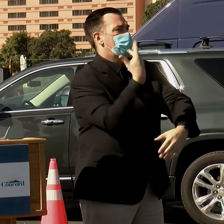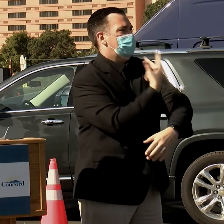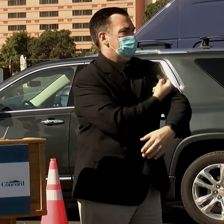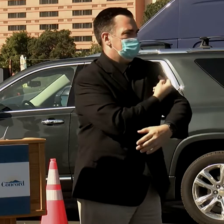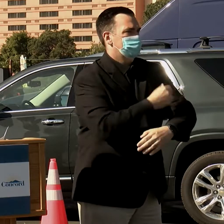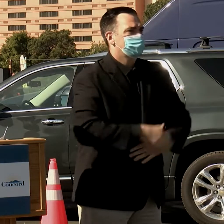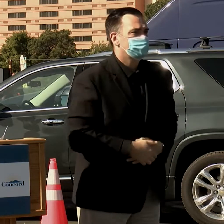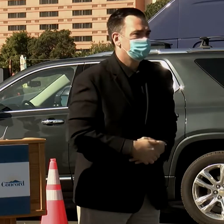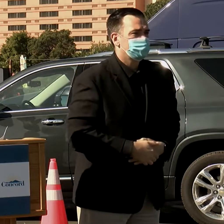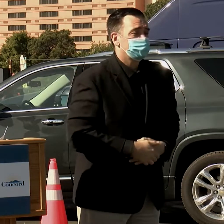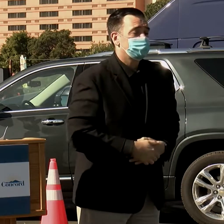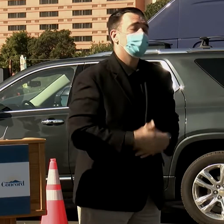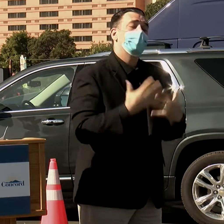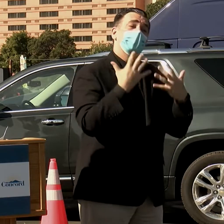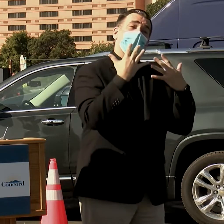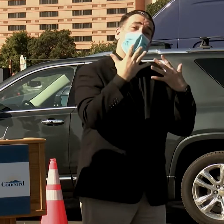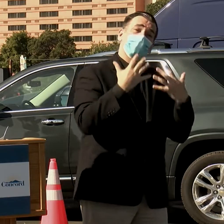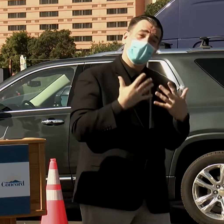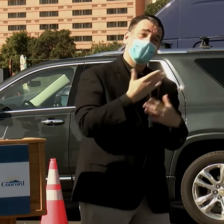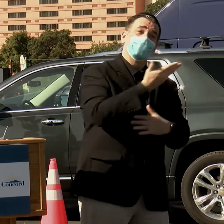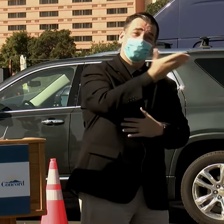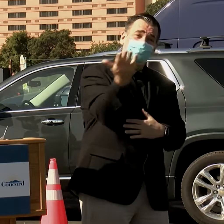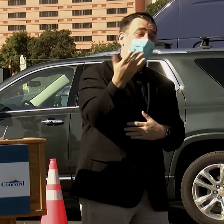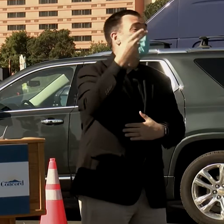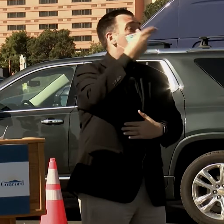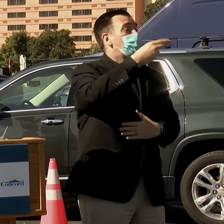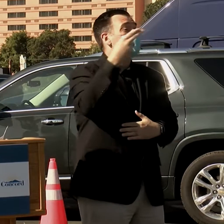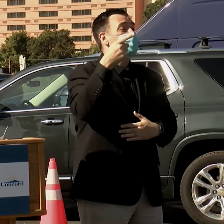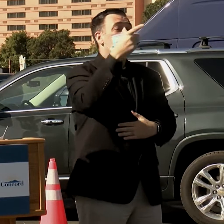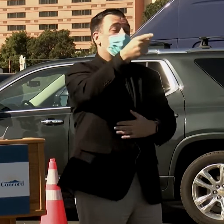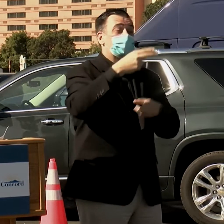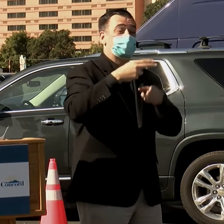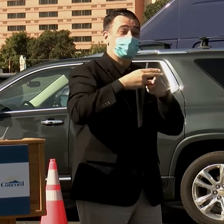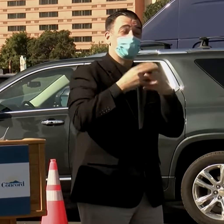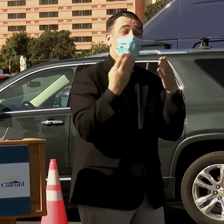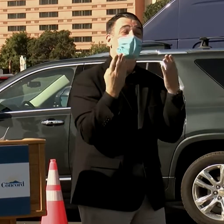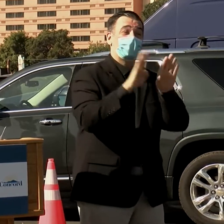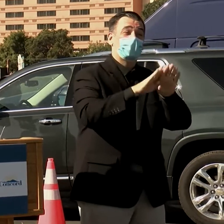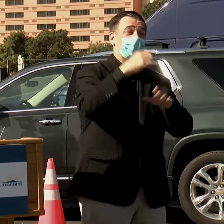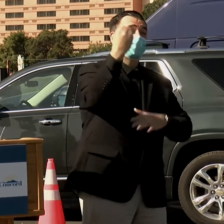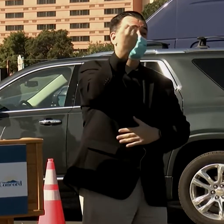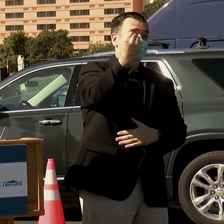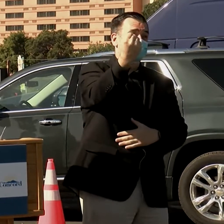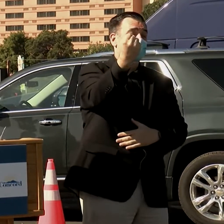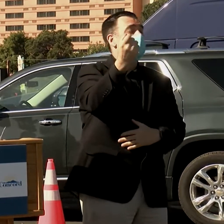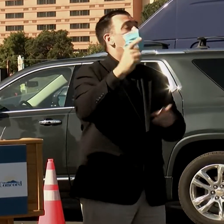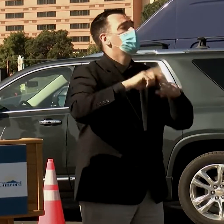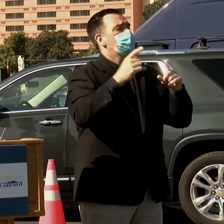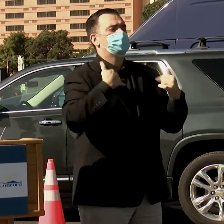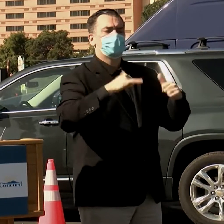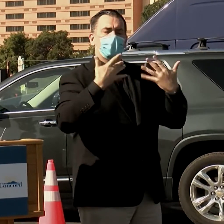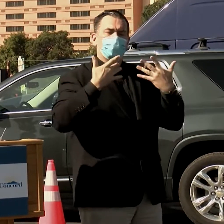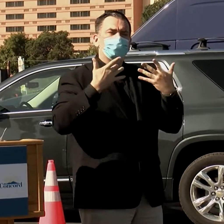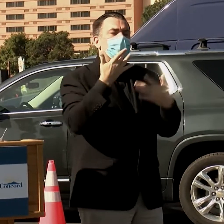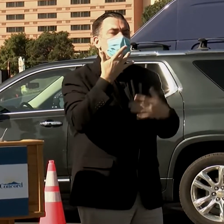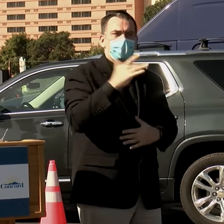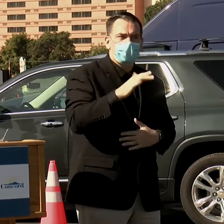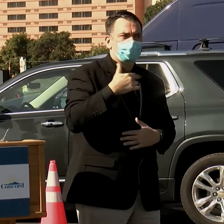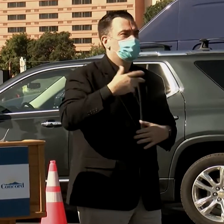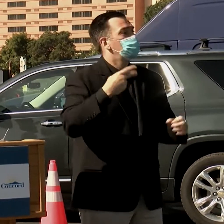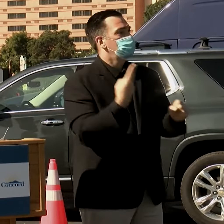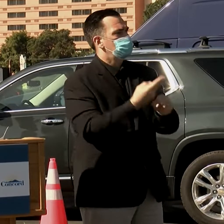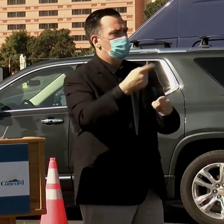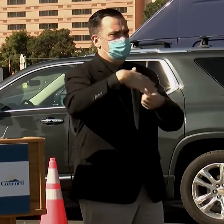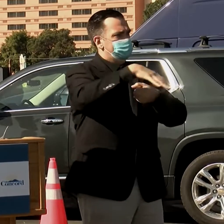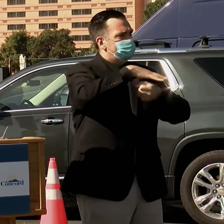vaccine. Well, it's unfortunate that Hurricane Harbor has to temporarily be closed. We are so fortunate that we can also use